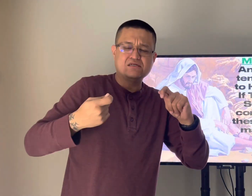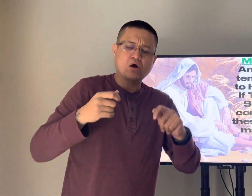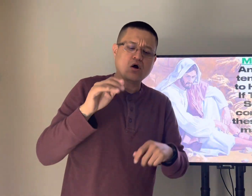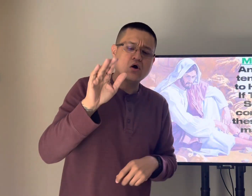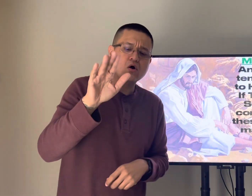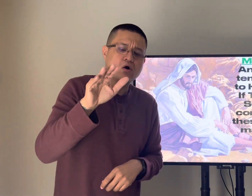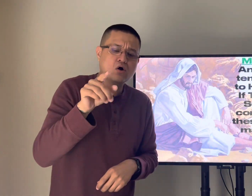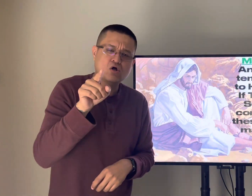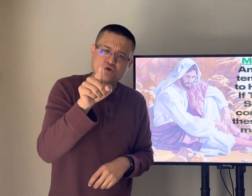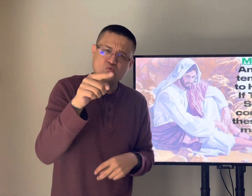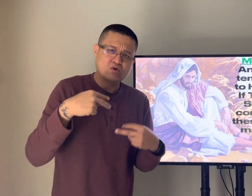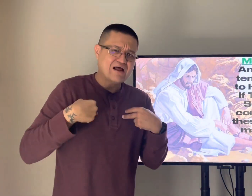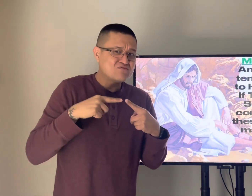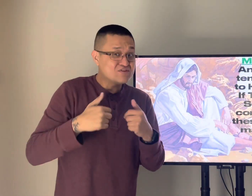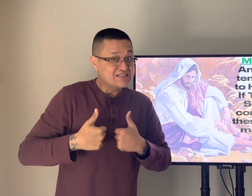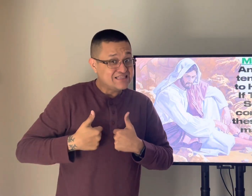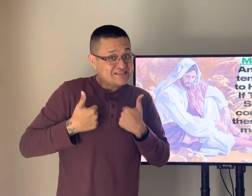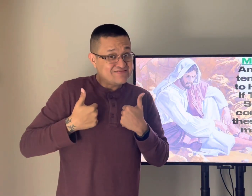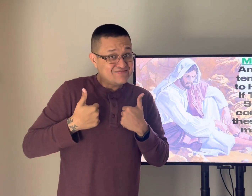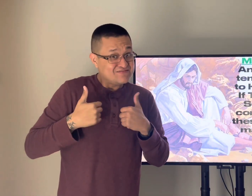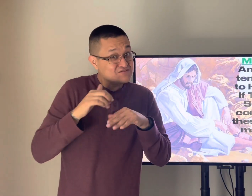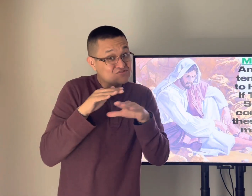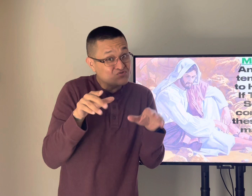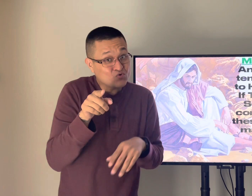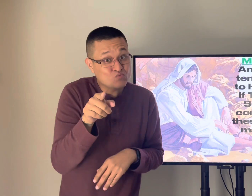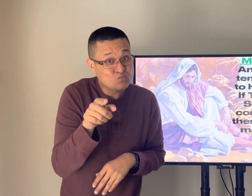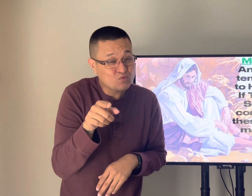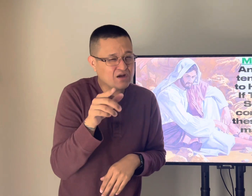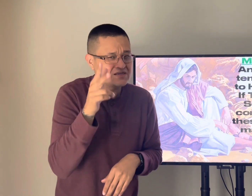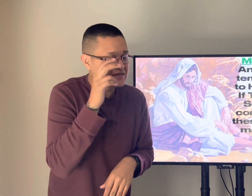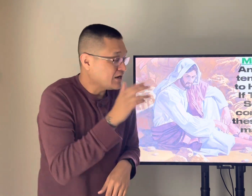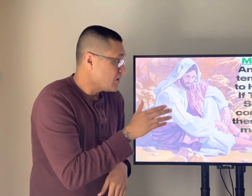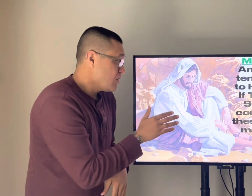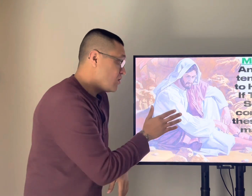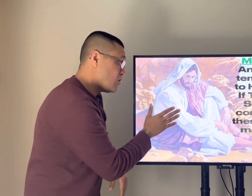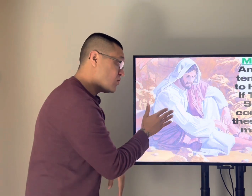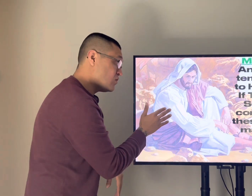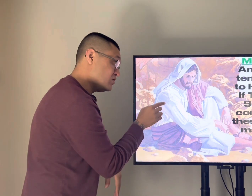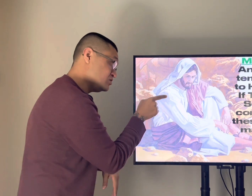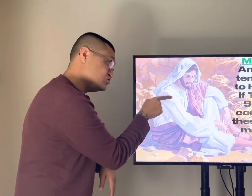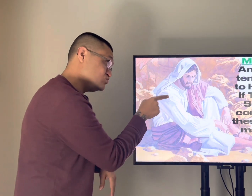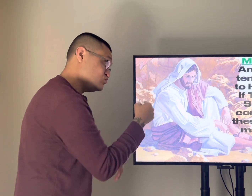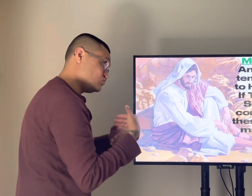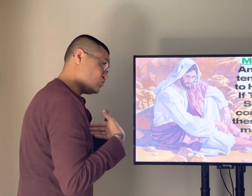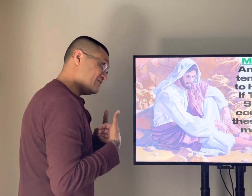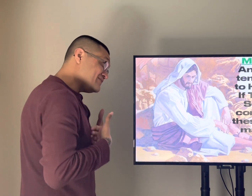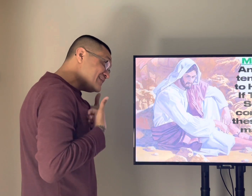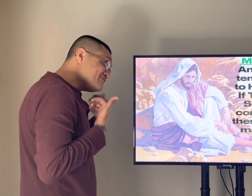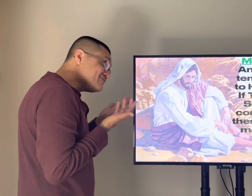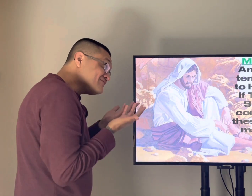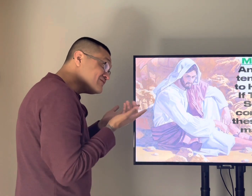the devil likes to twist he likes to twist what the word of god says or what we're supposed to be doing